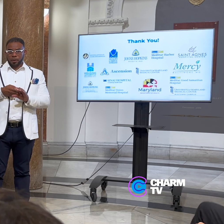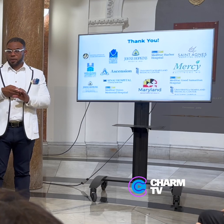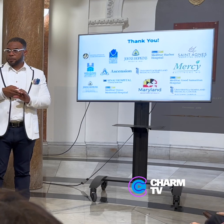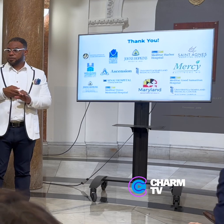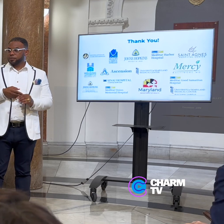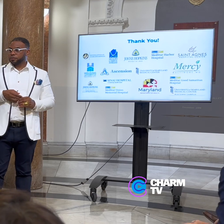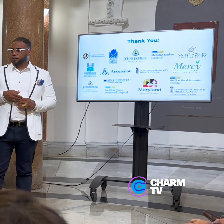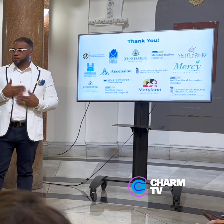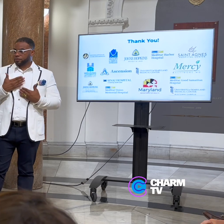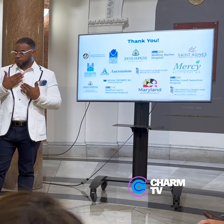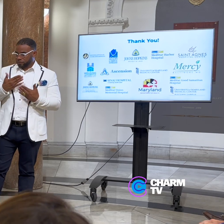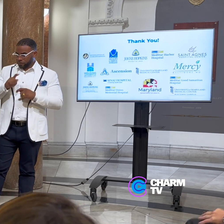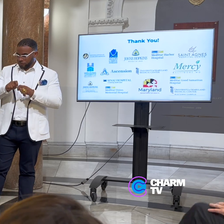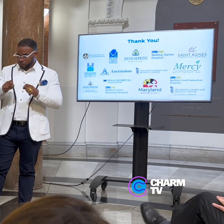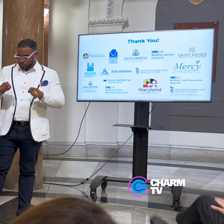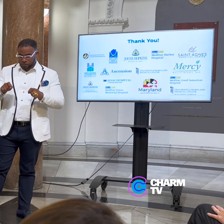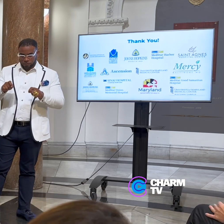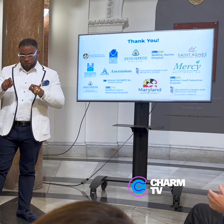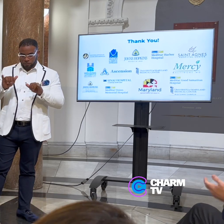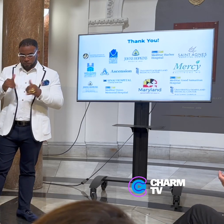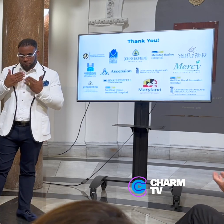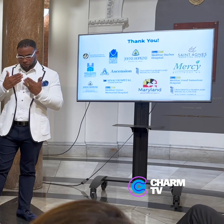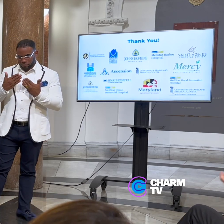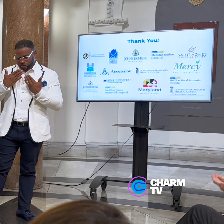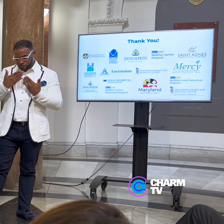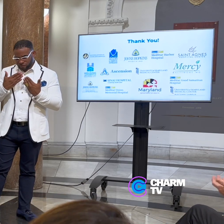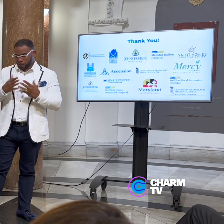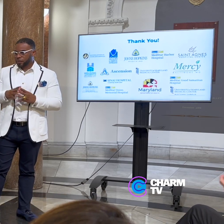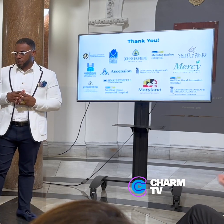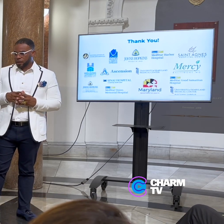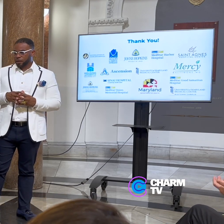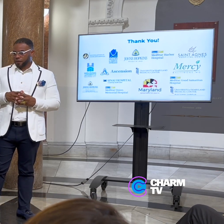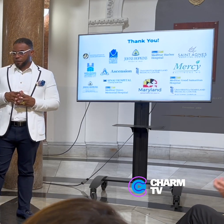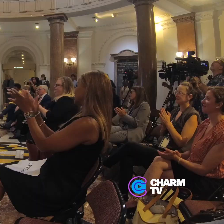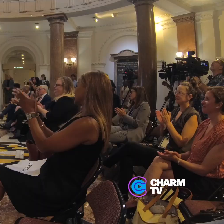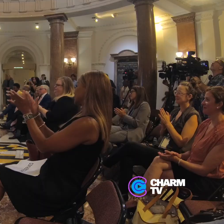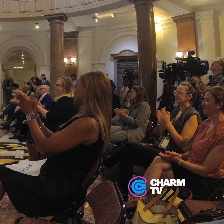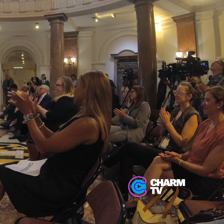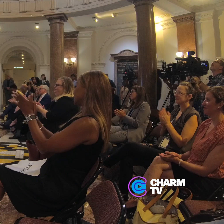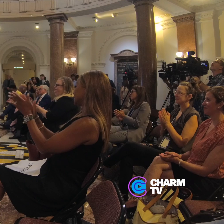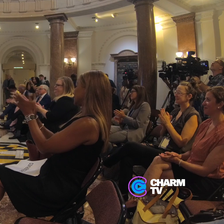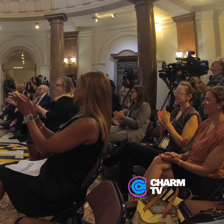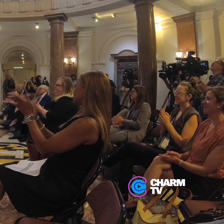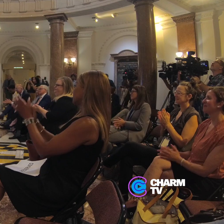close out this conference. Thank you for everyone's flexibility today.